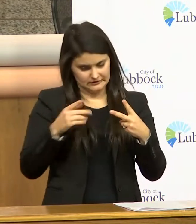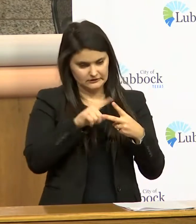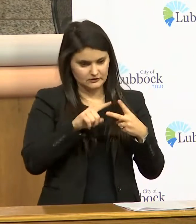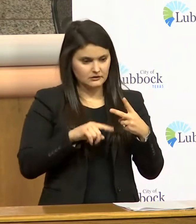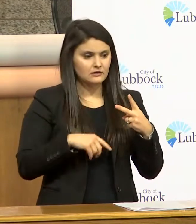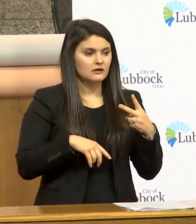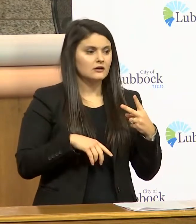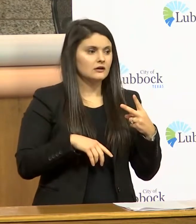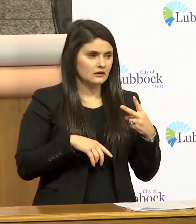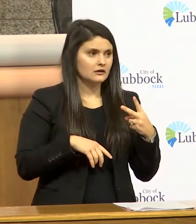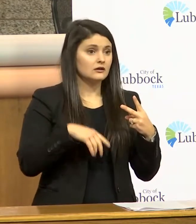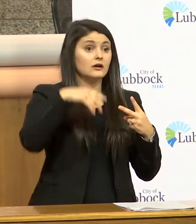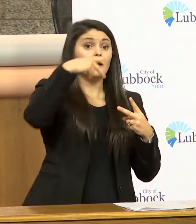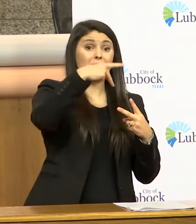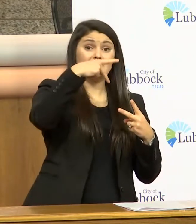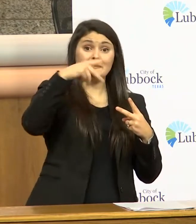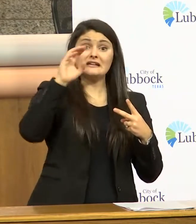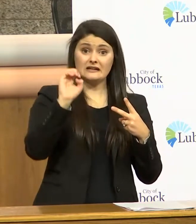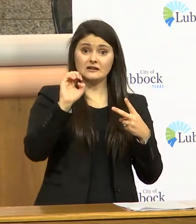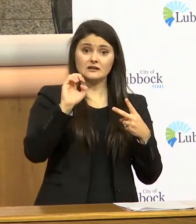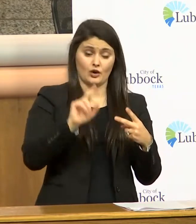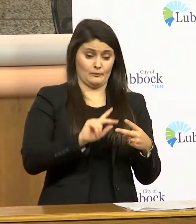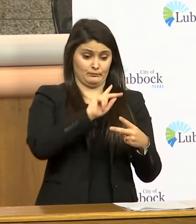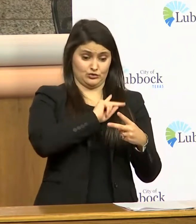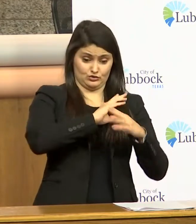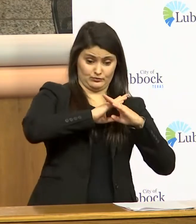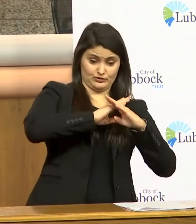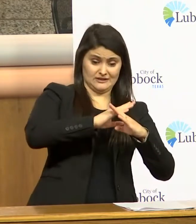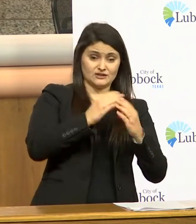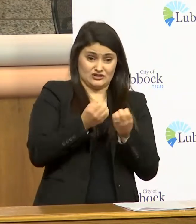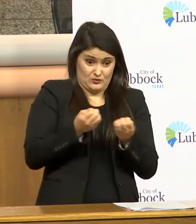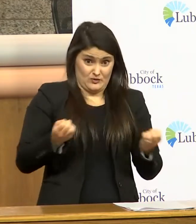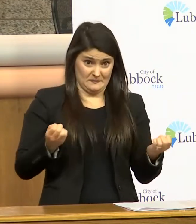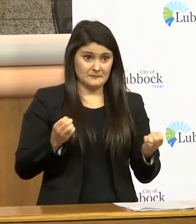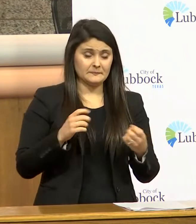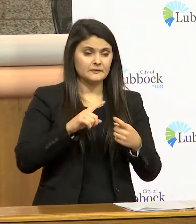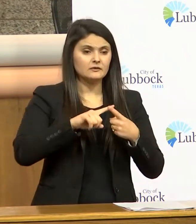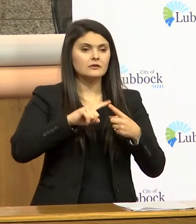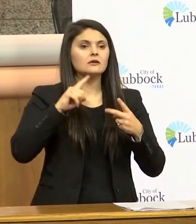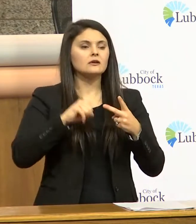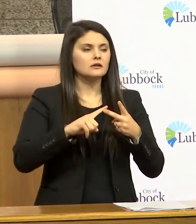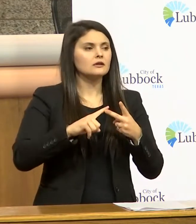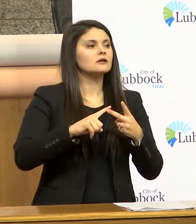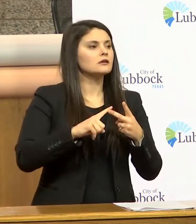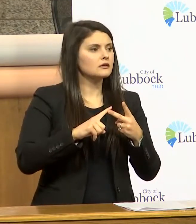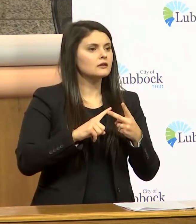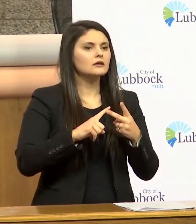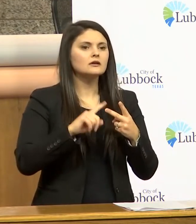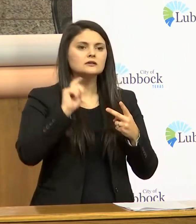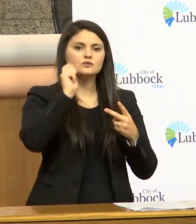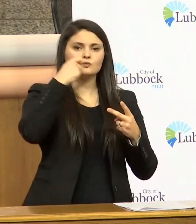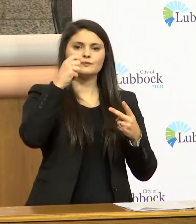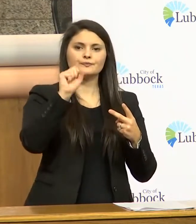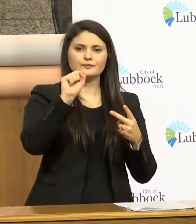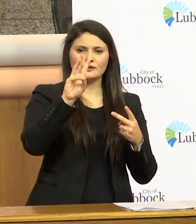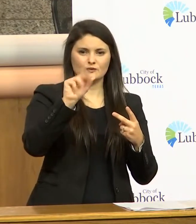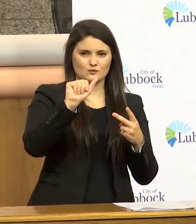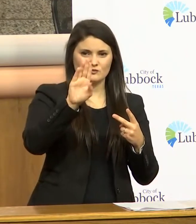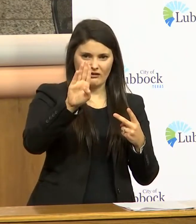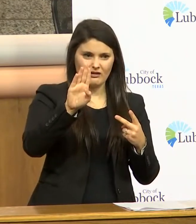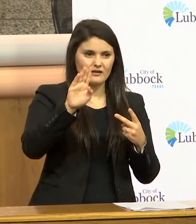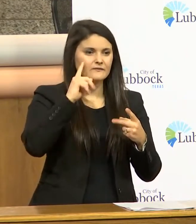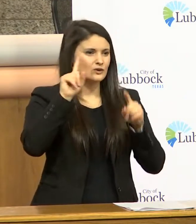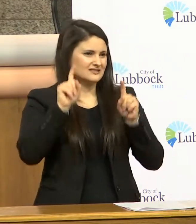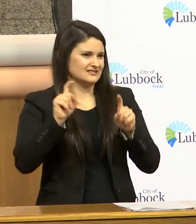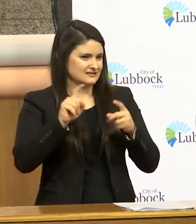the ppe this personal protection equipment that we've talked about and then some swab some swabs for testing that